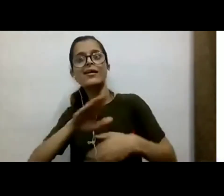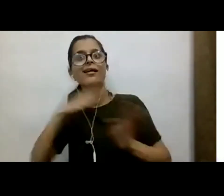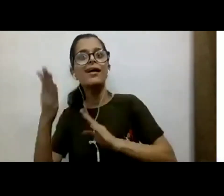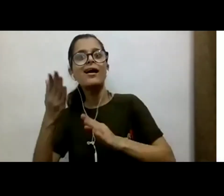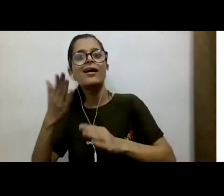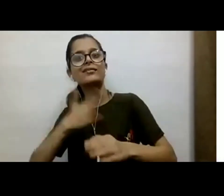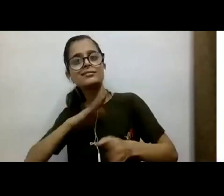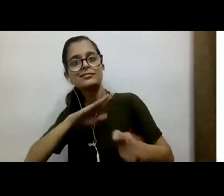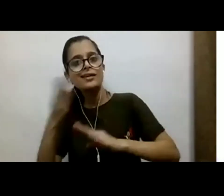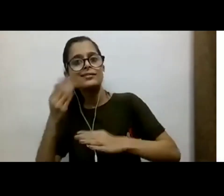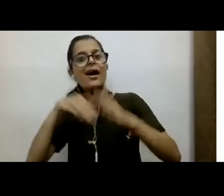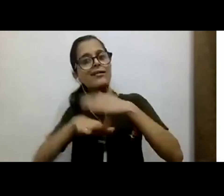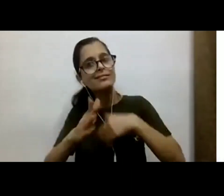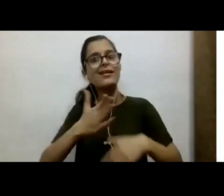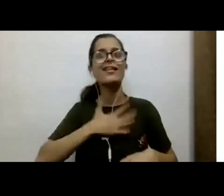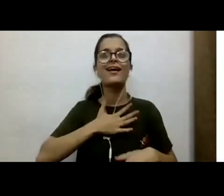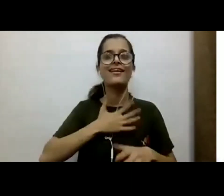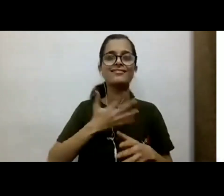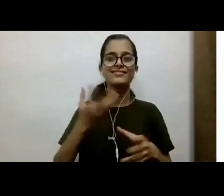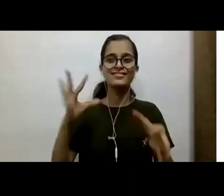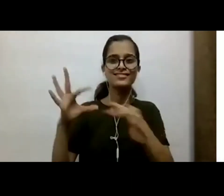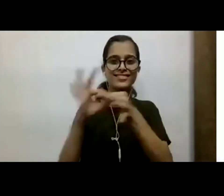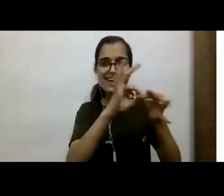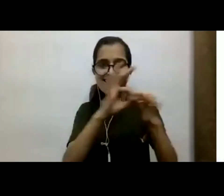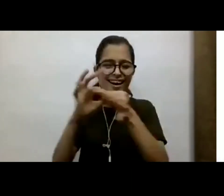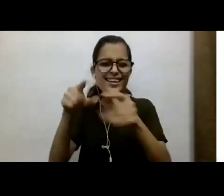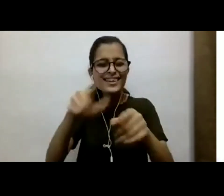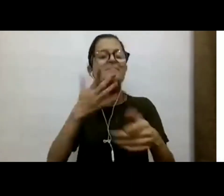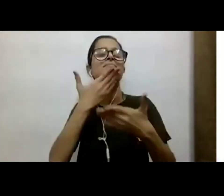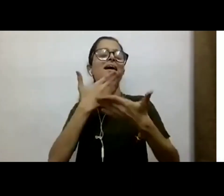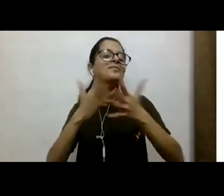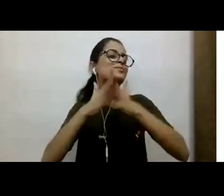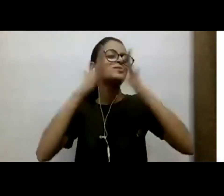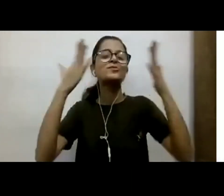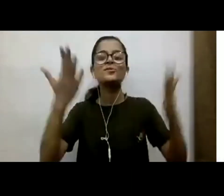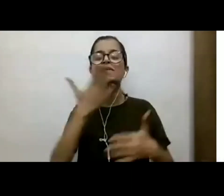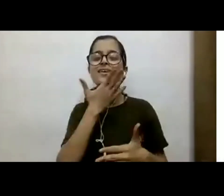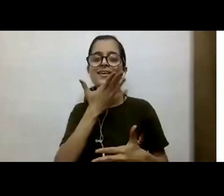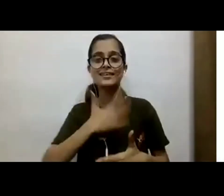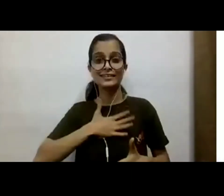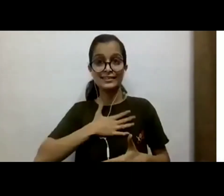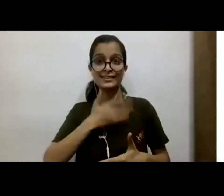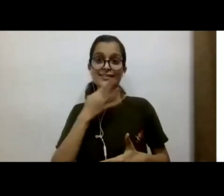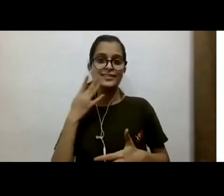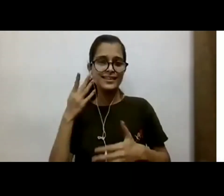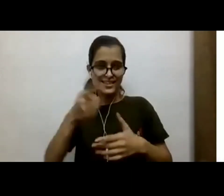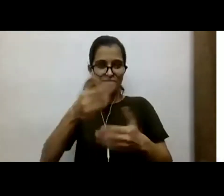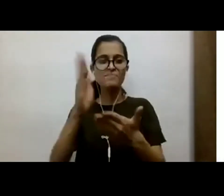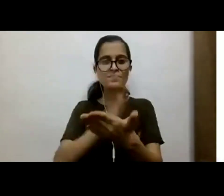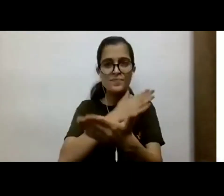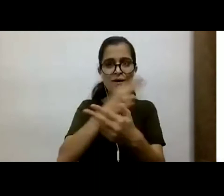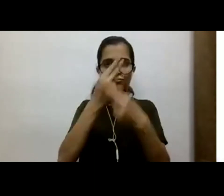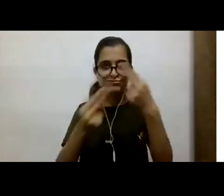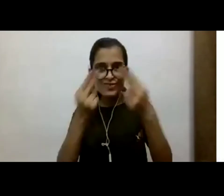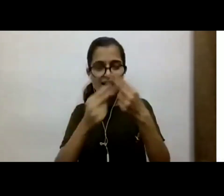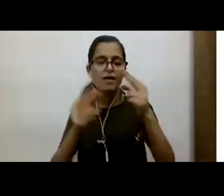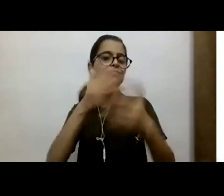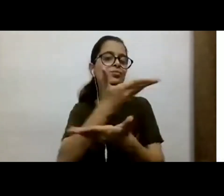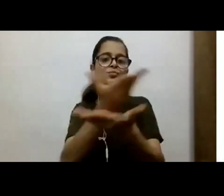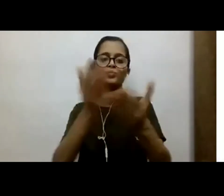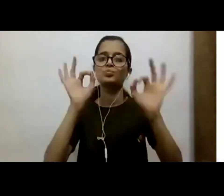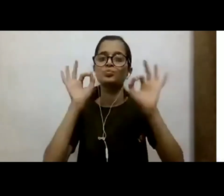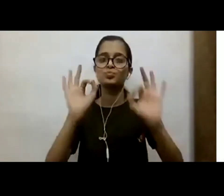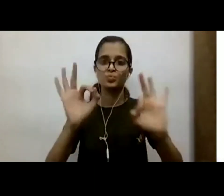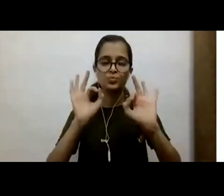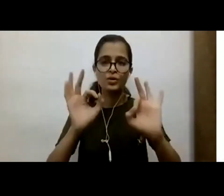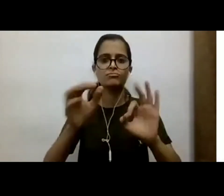of life was in the color green. And thank you for, you know, in that poem, I think you summarized why we all were here. And that